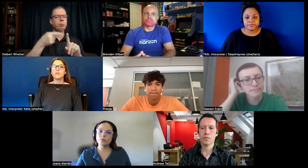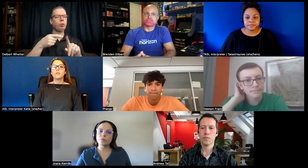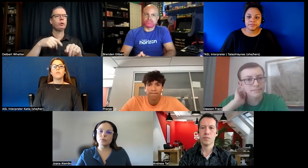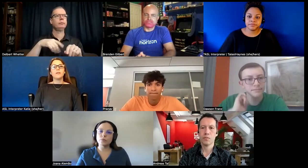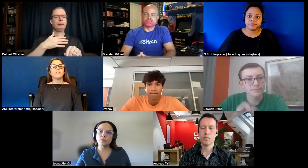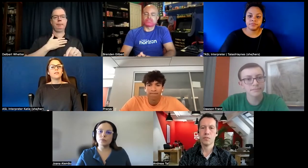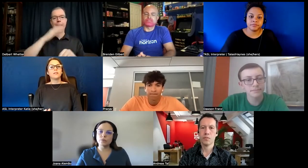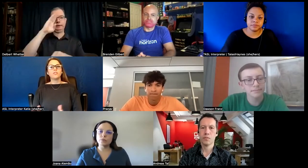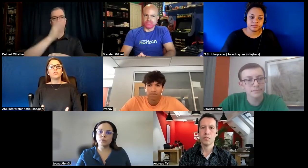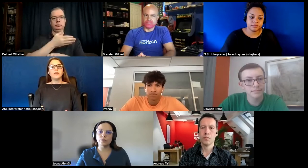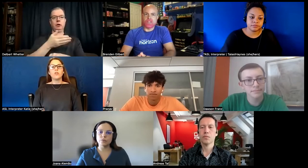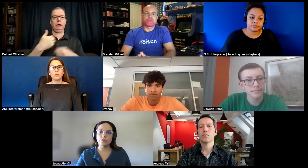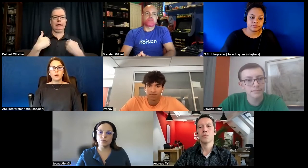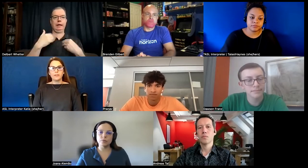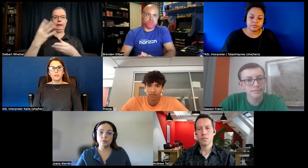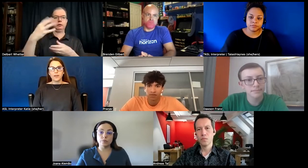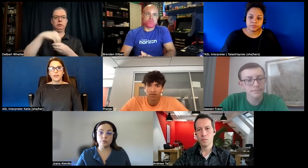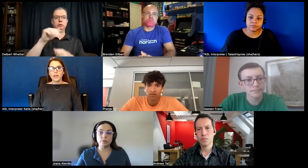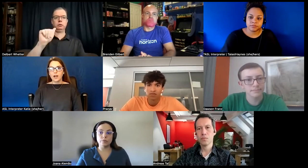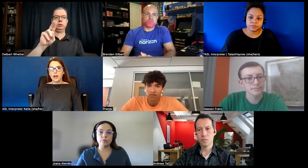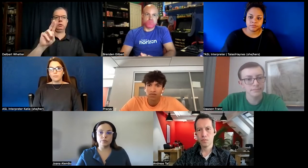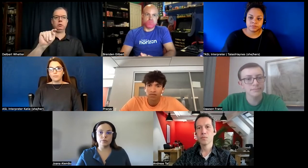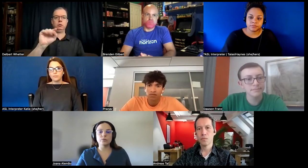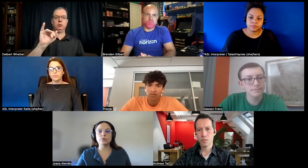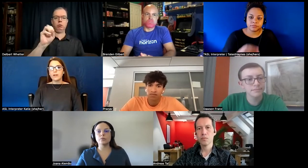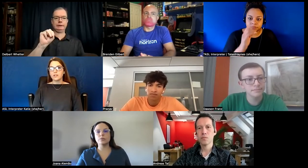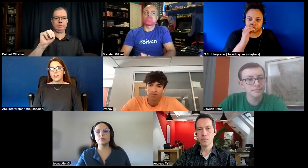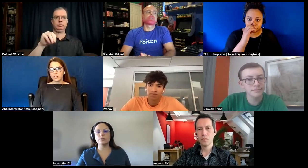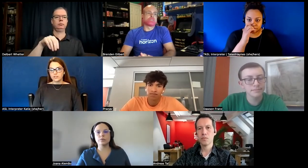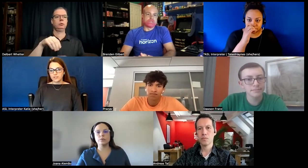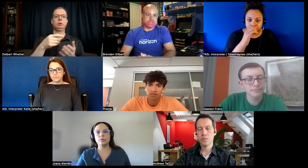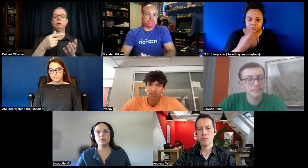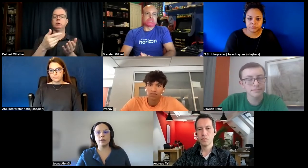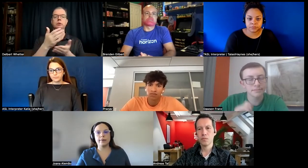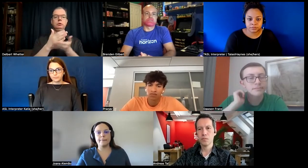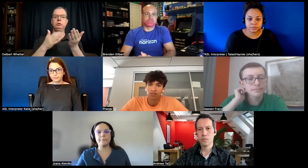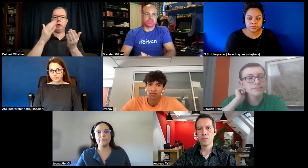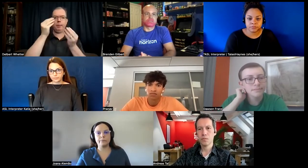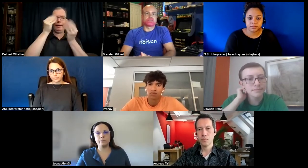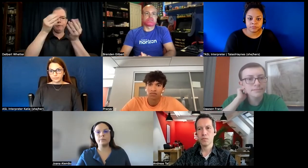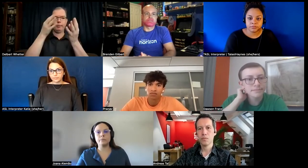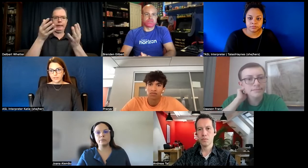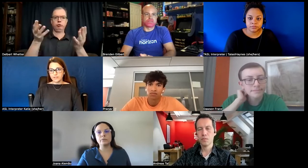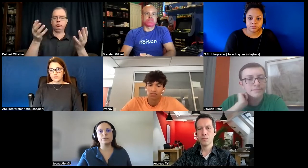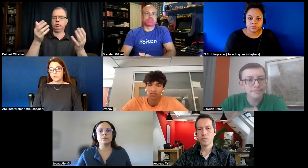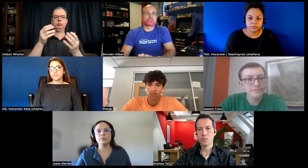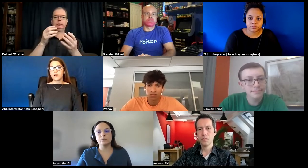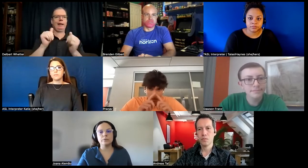visually being overwhelming for a bit um my son has autism and so some